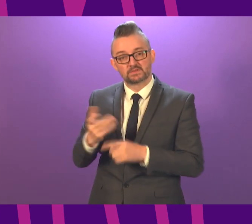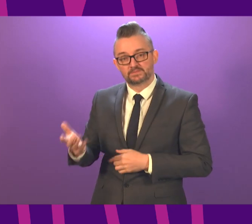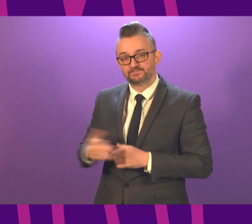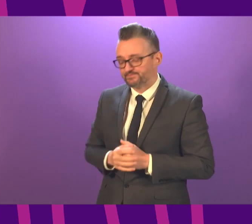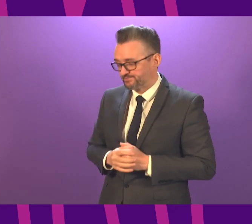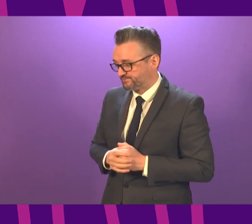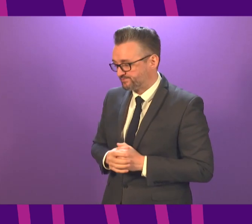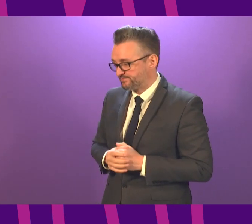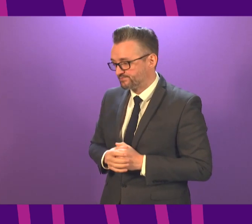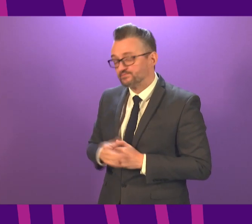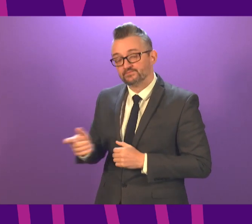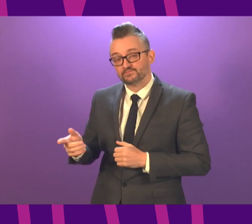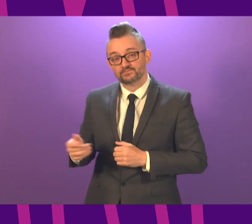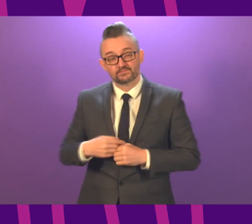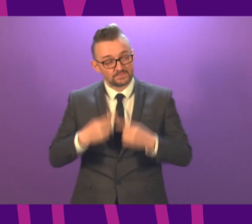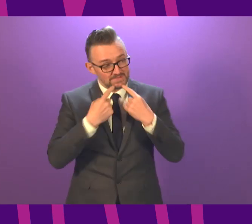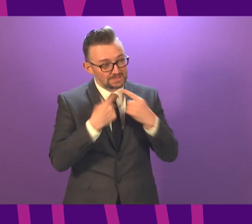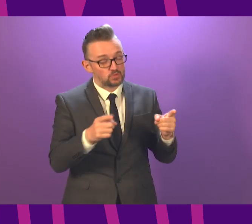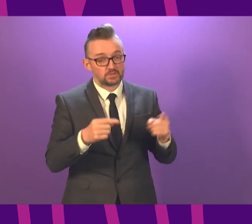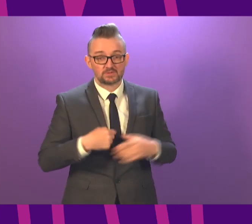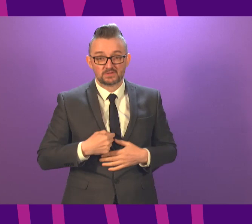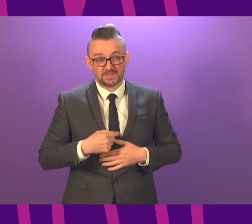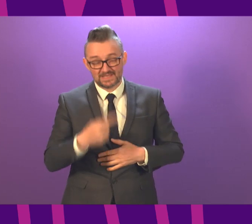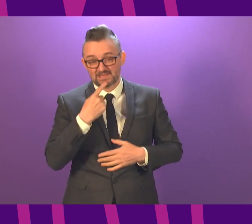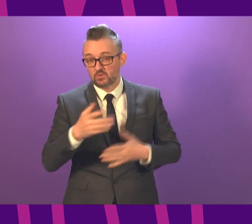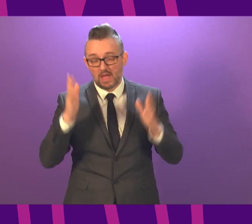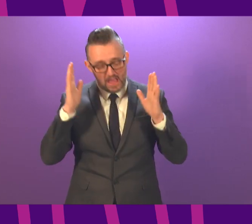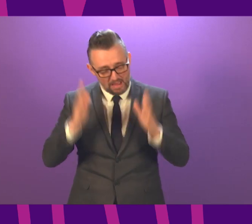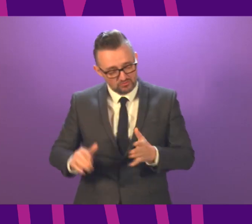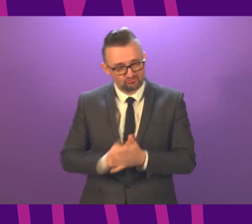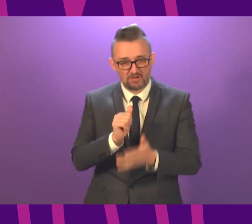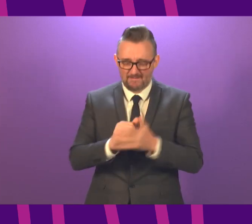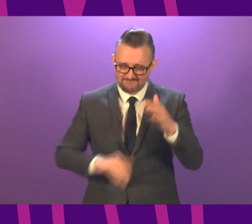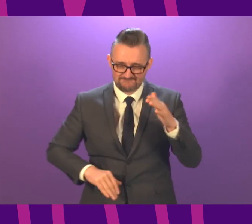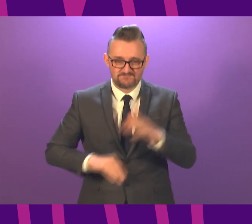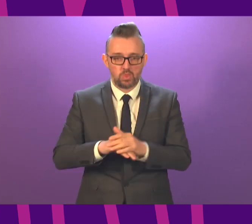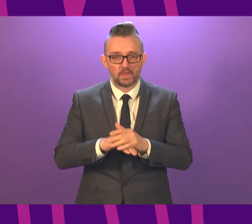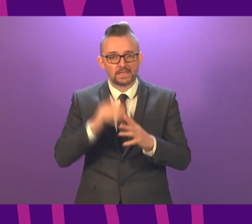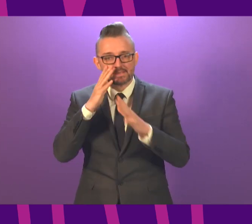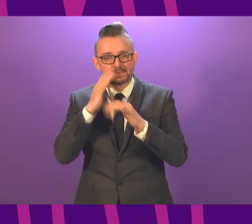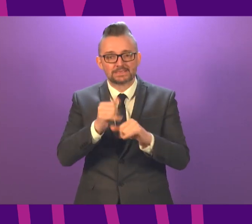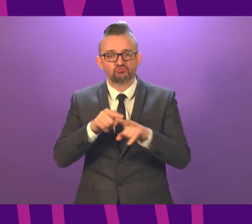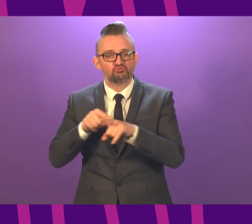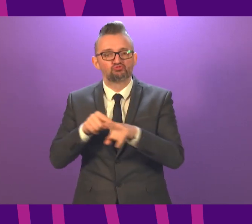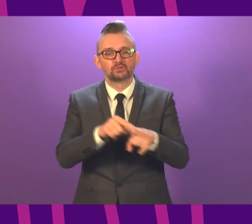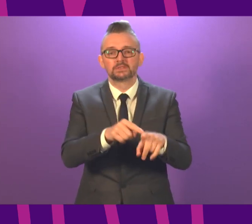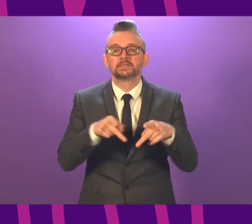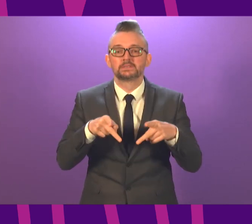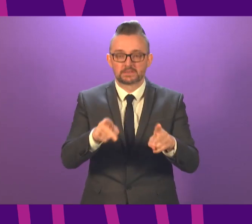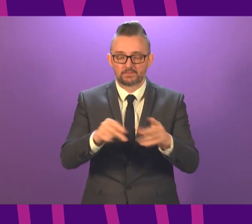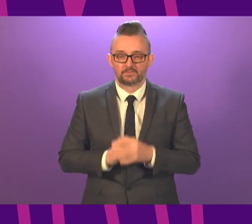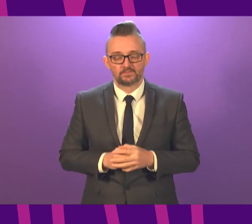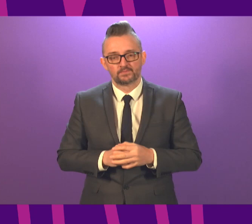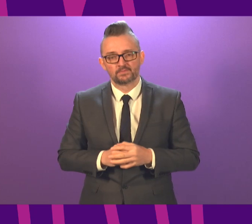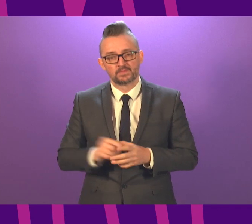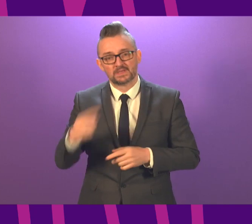Today's announcement underscores the need to have a comprehensive test and trace system in place. In August, the First Minister promised